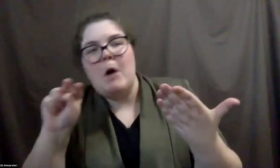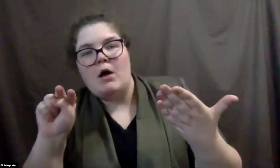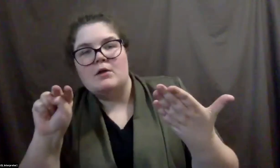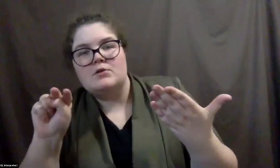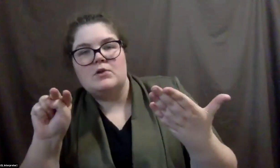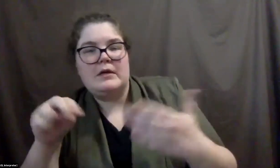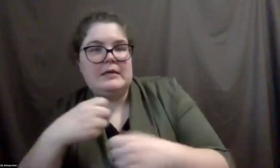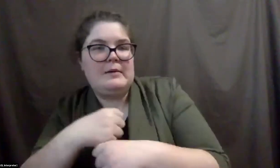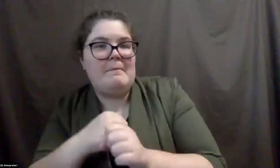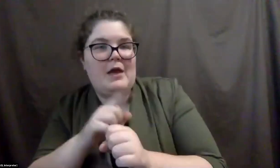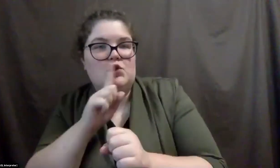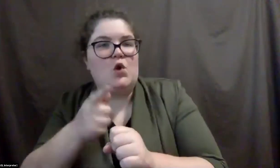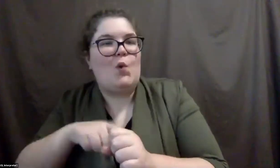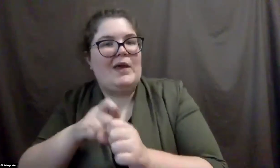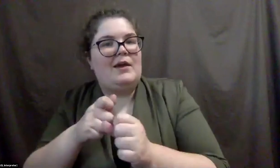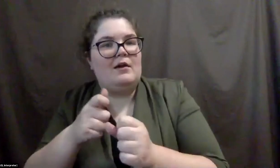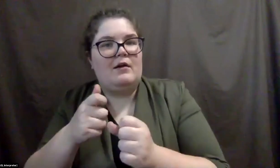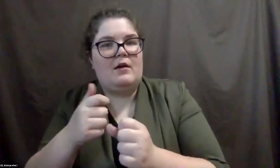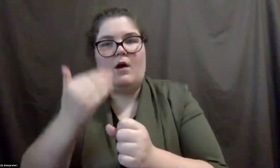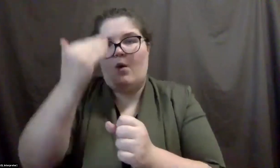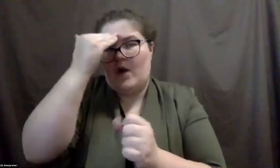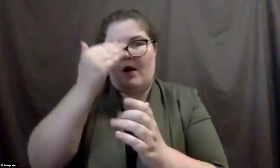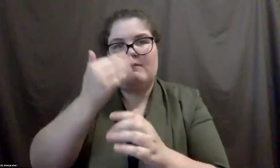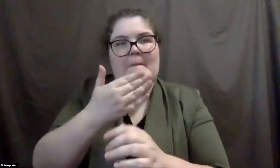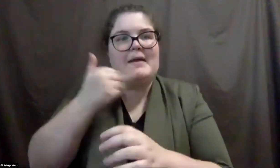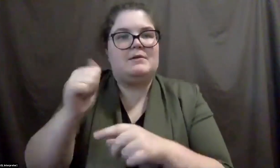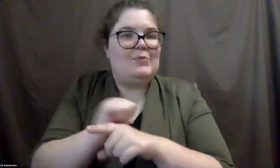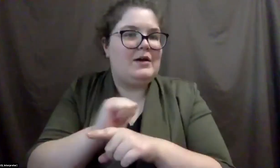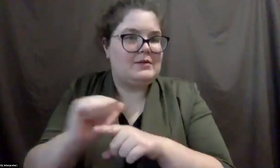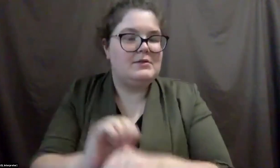make sure that we stay abreast of, of, uh, the best practices.